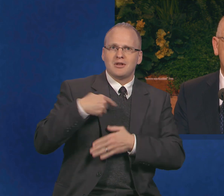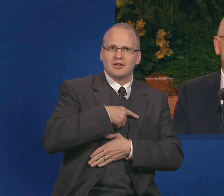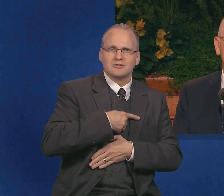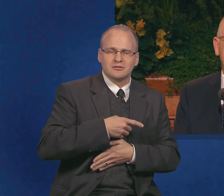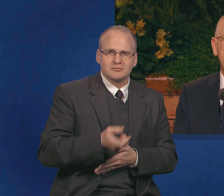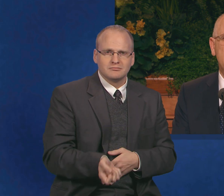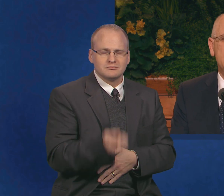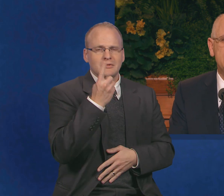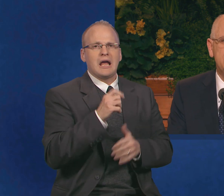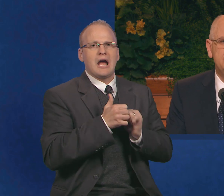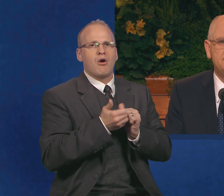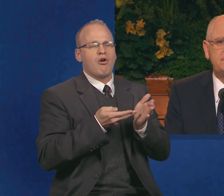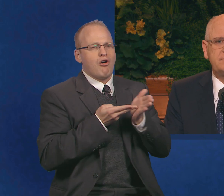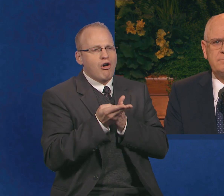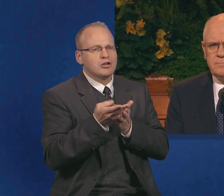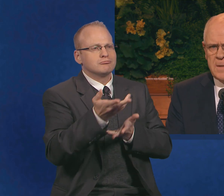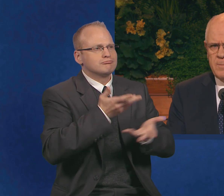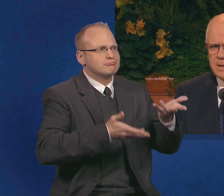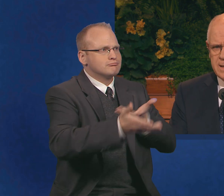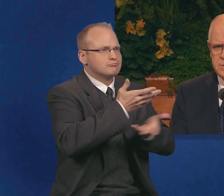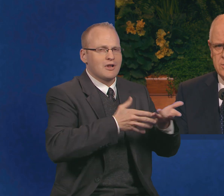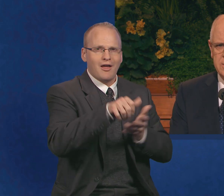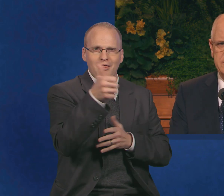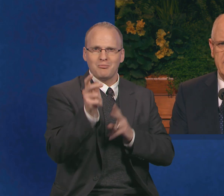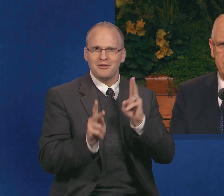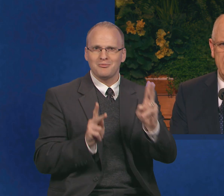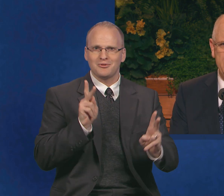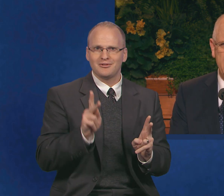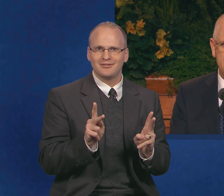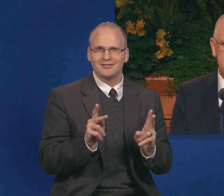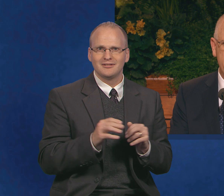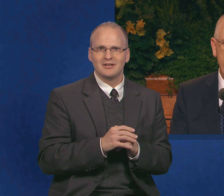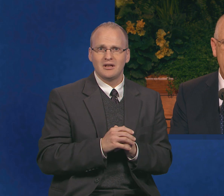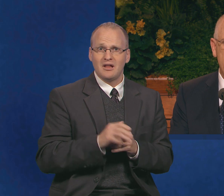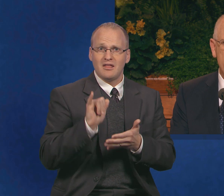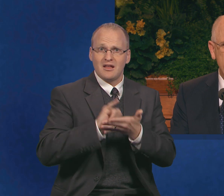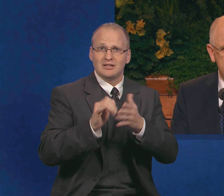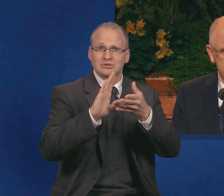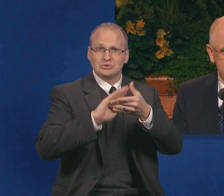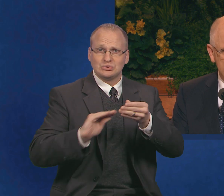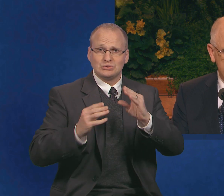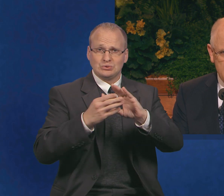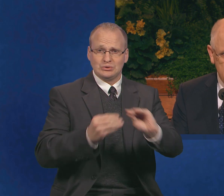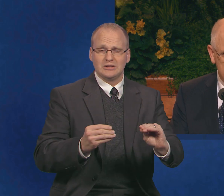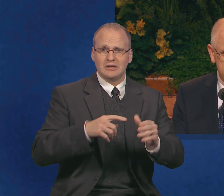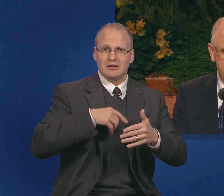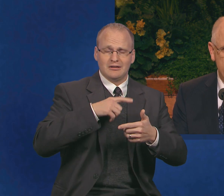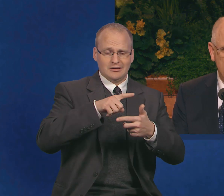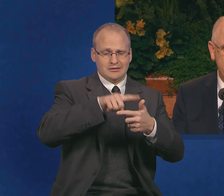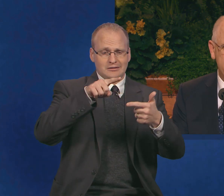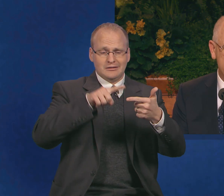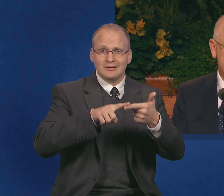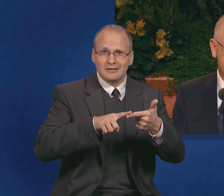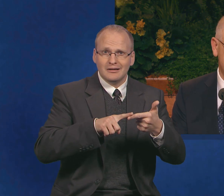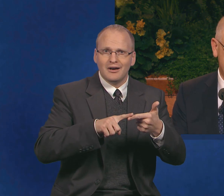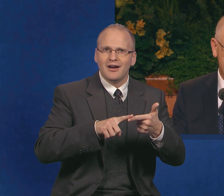next thing I notice about that story is that my grandparents paid tithing regardless of the poor condition of their family